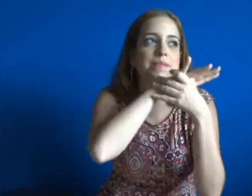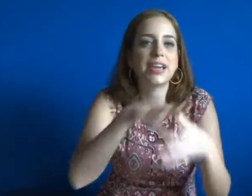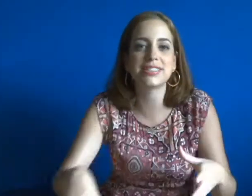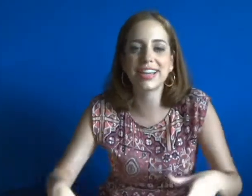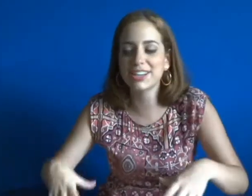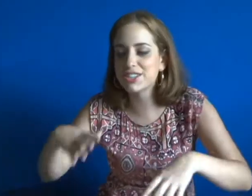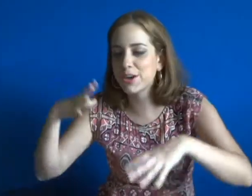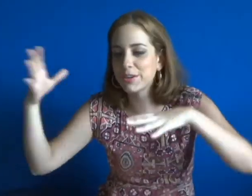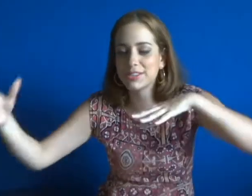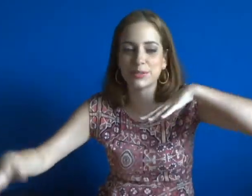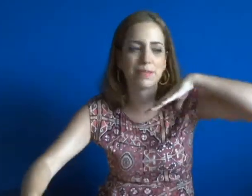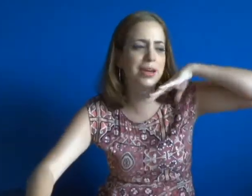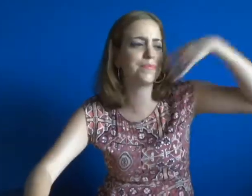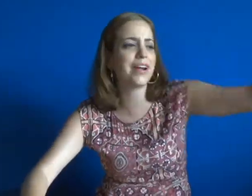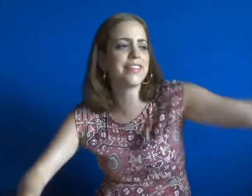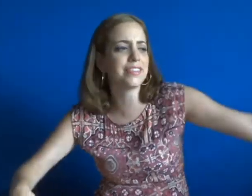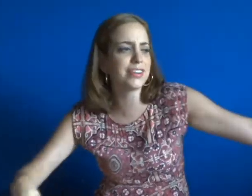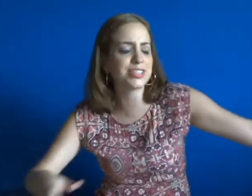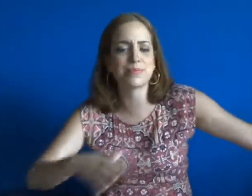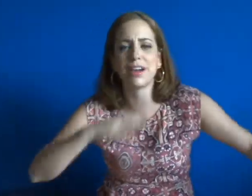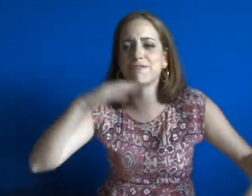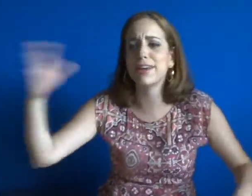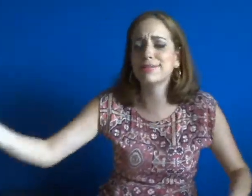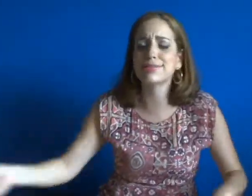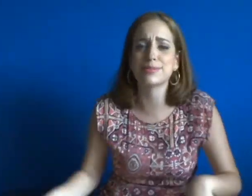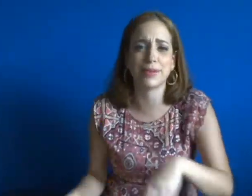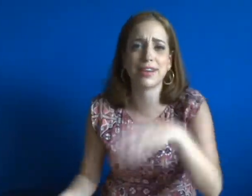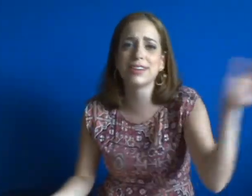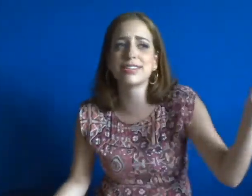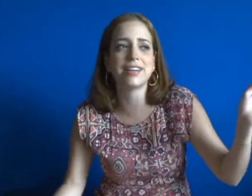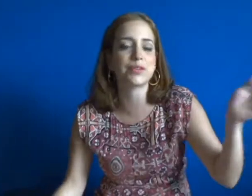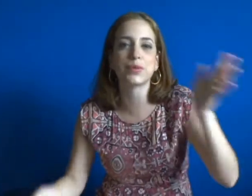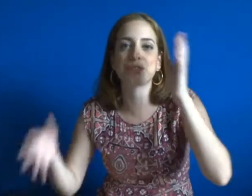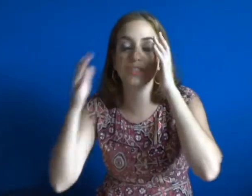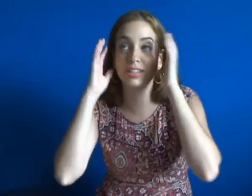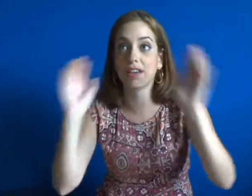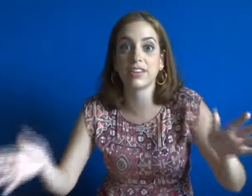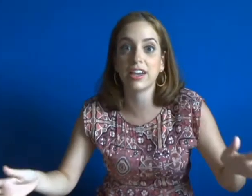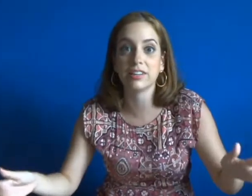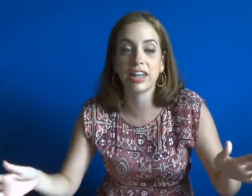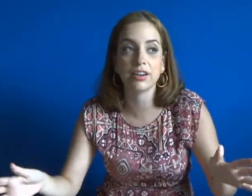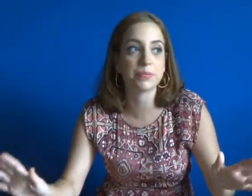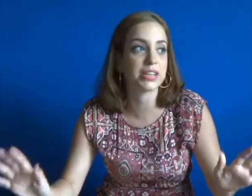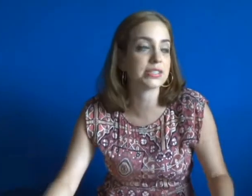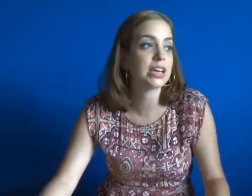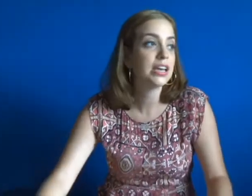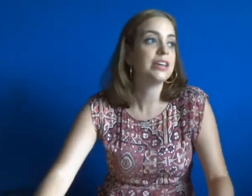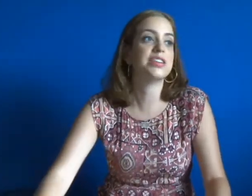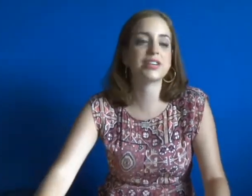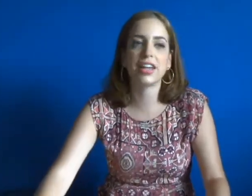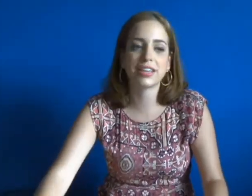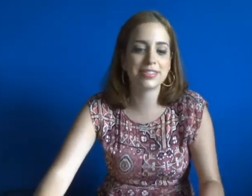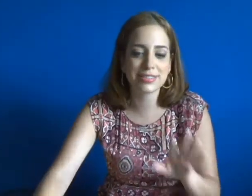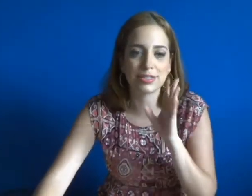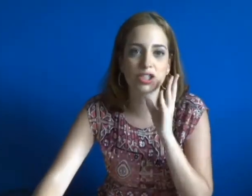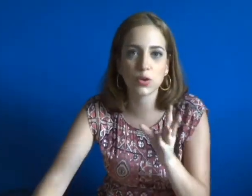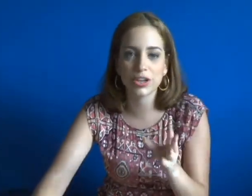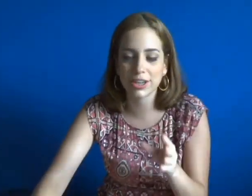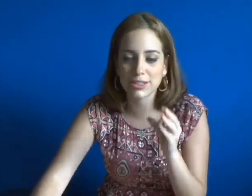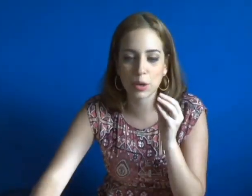amazing. I showed it to my brother, to my friends, to my cousin, everyone was just laughing out loud, because they were like, this is so good, it's